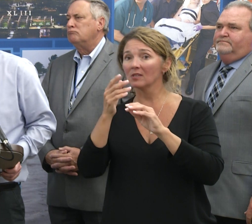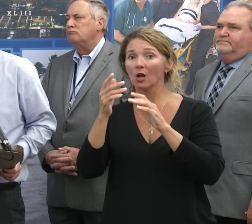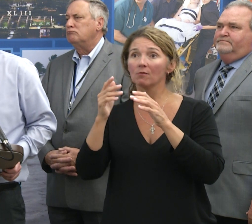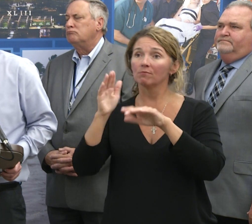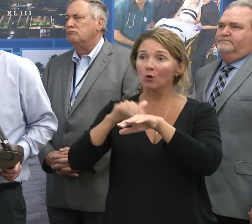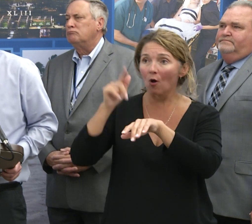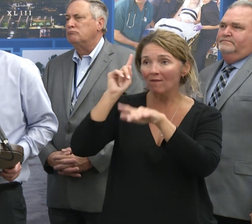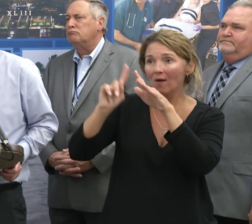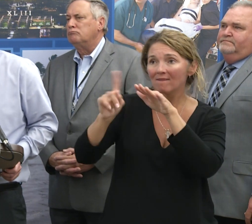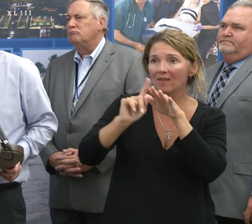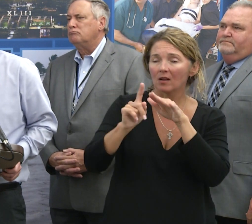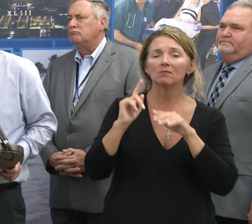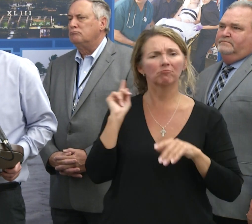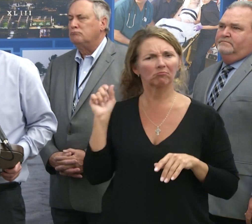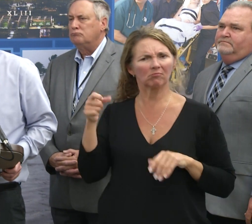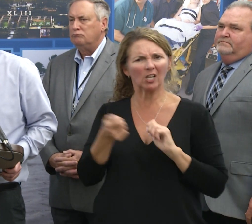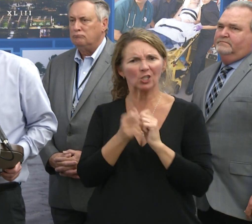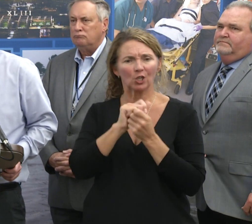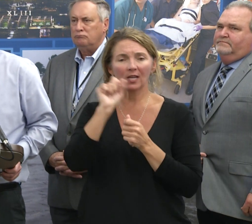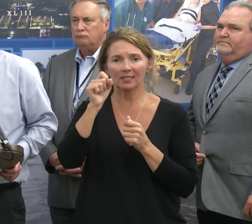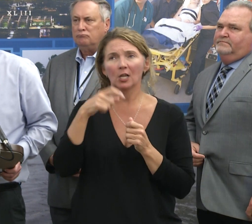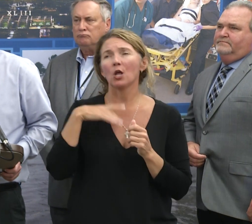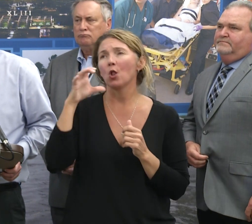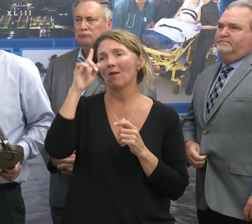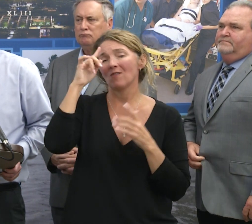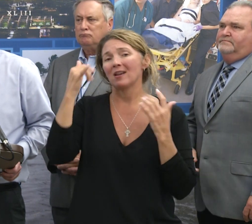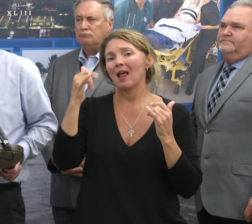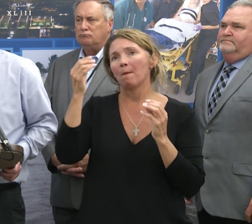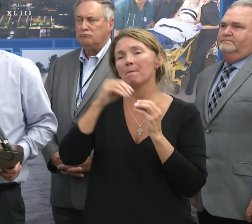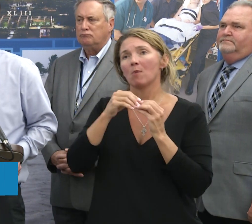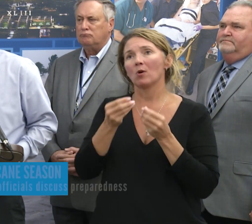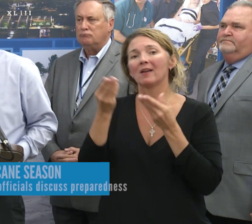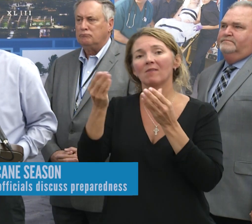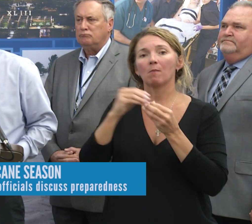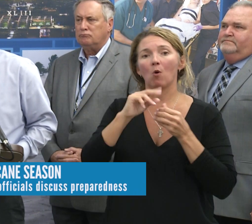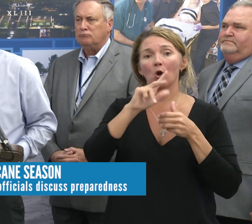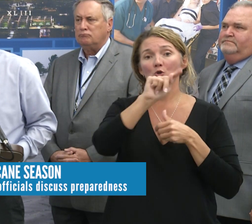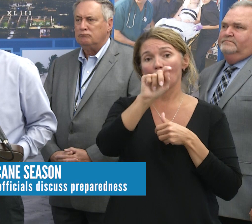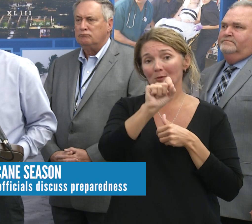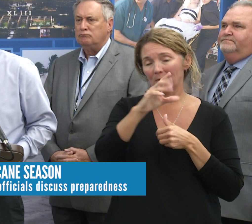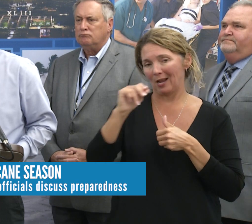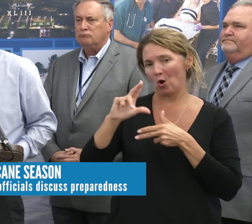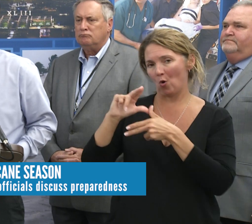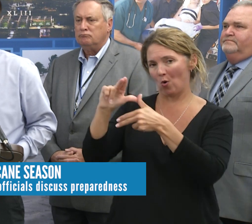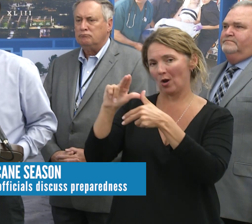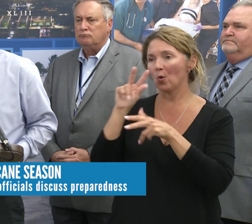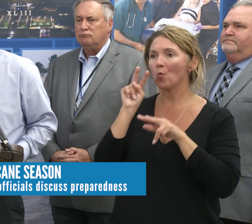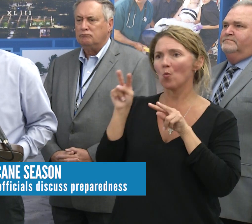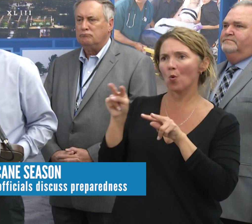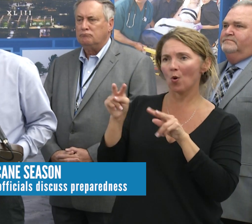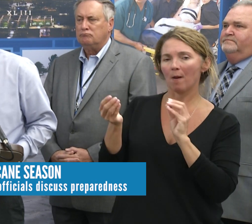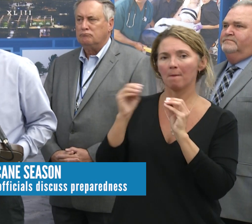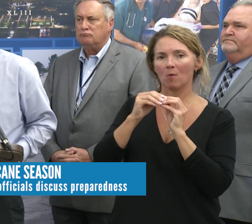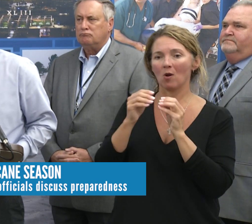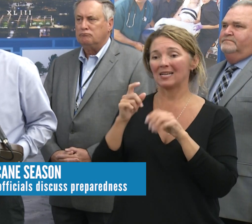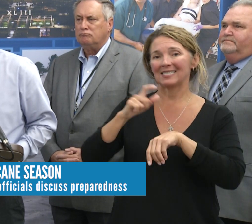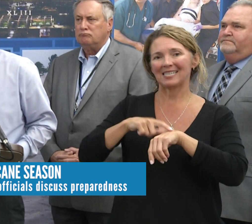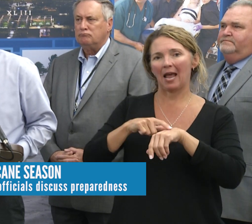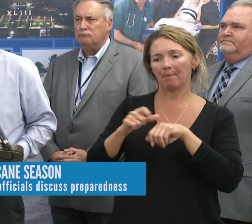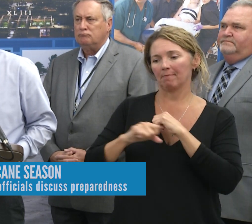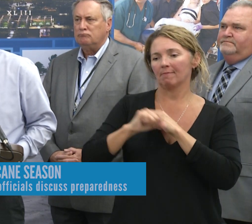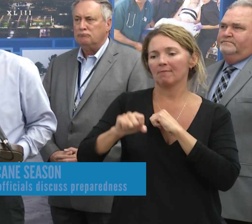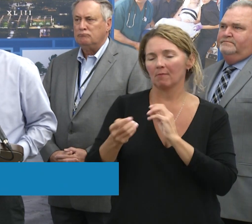evacuation? There are changes. And we're actually looking at providing hurricane and tropical storm watches and warnings with more advanced lead time.